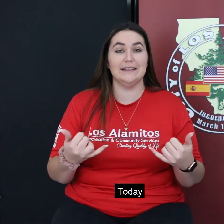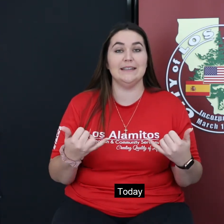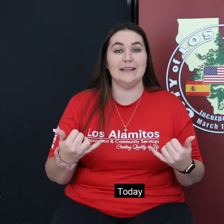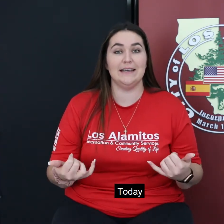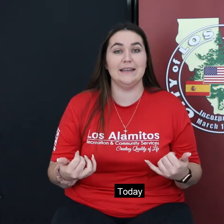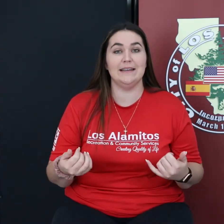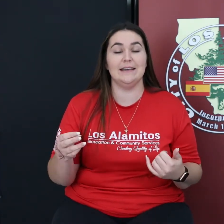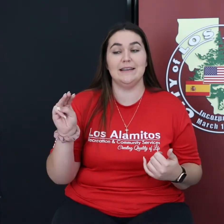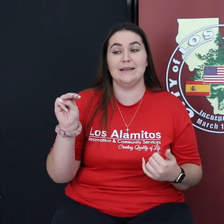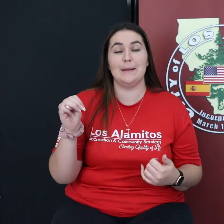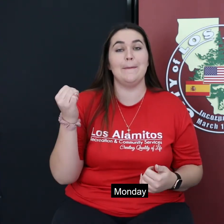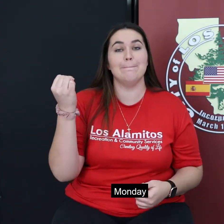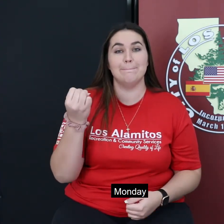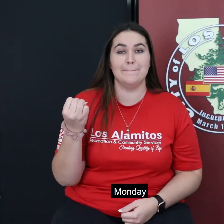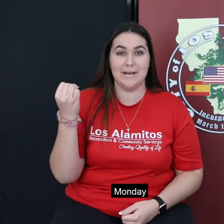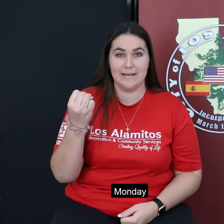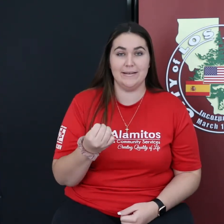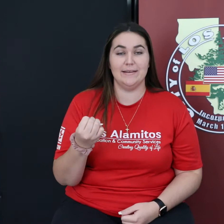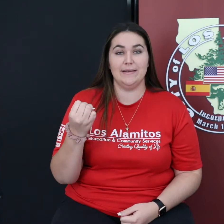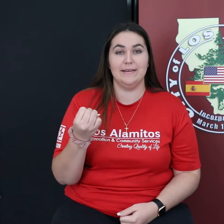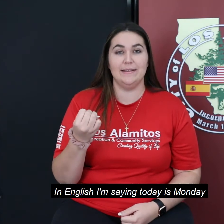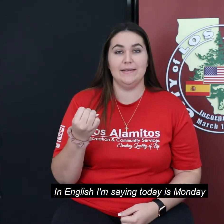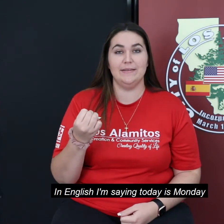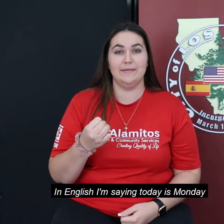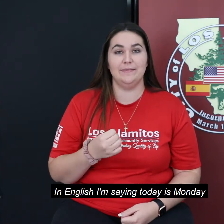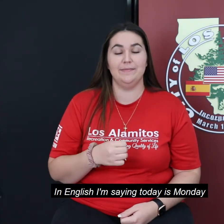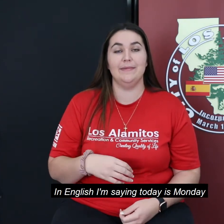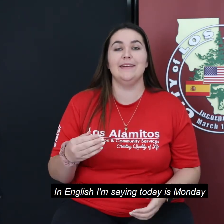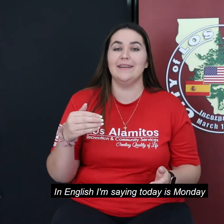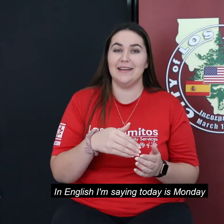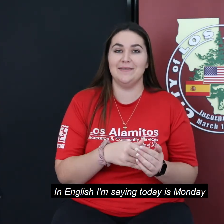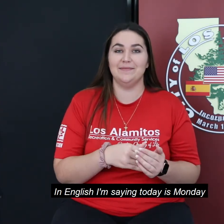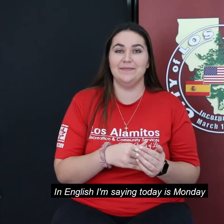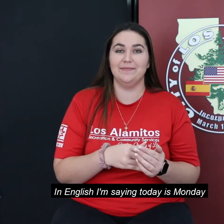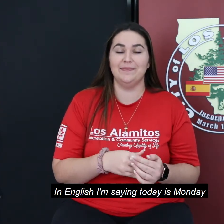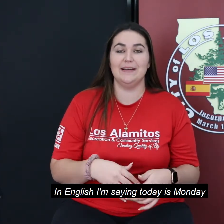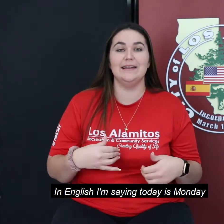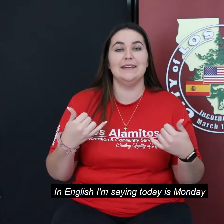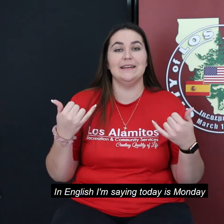today, Monday. In English, I'm saying today is Monday.